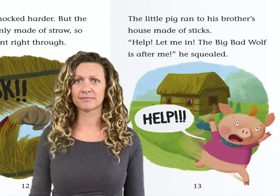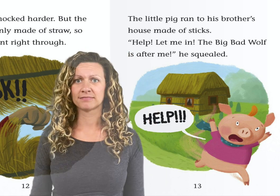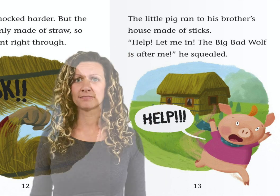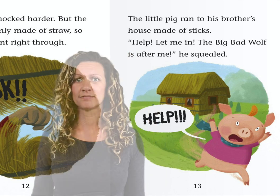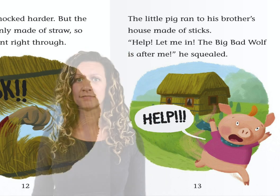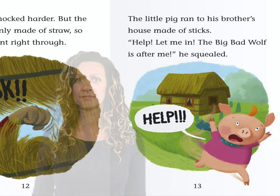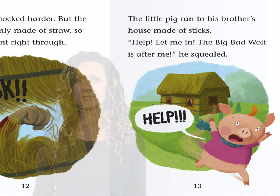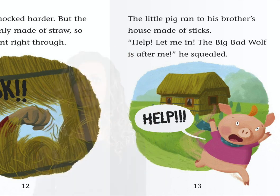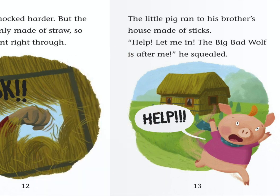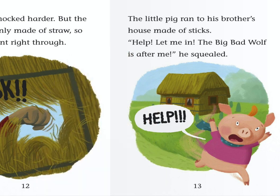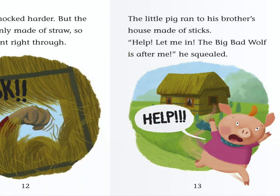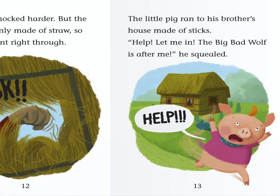squealed.